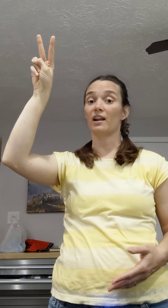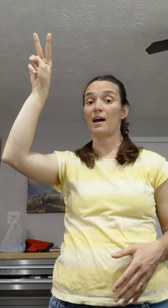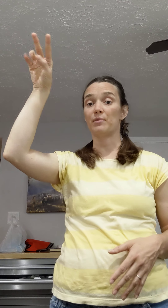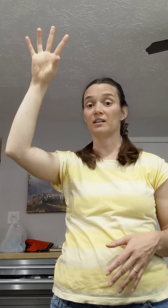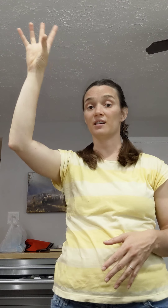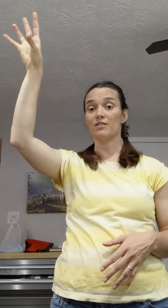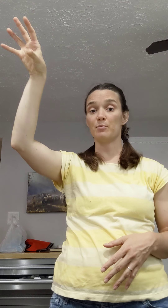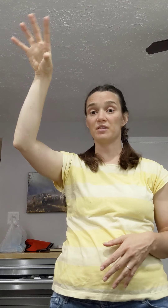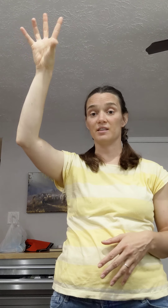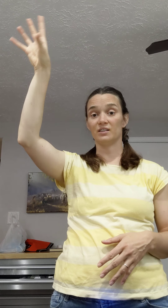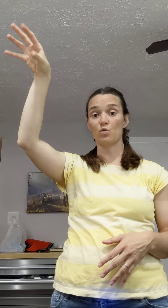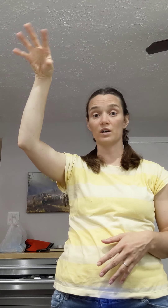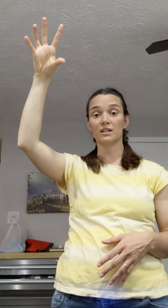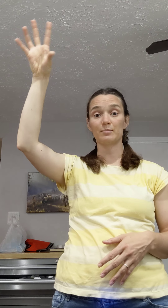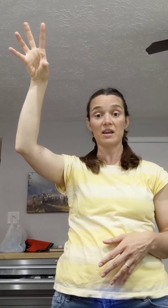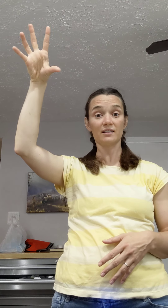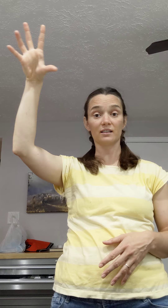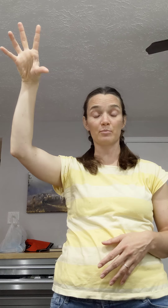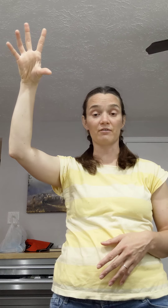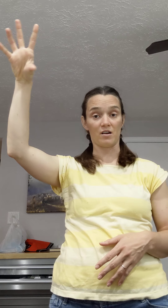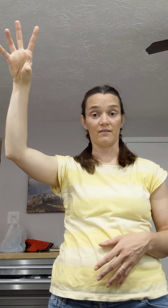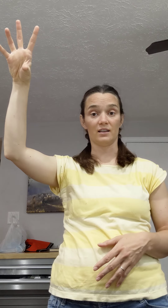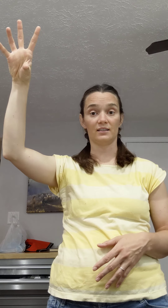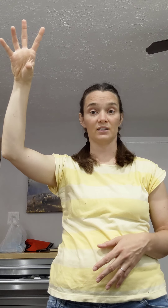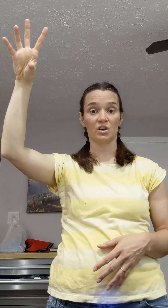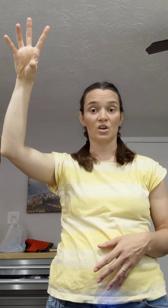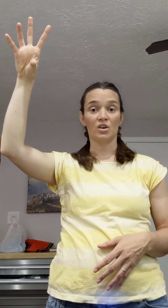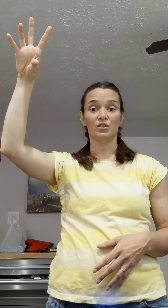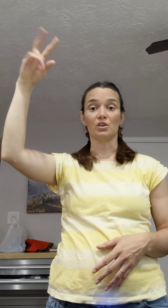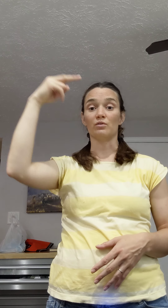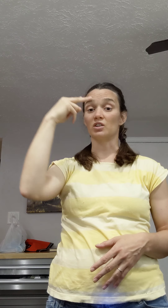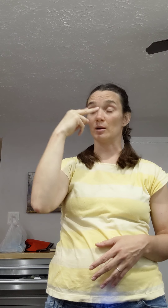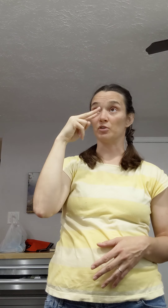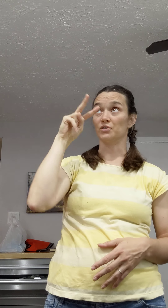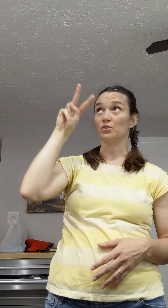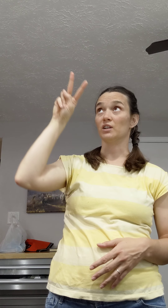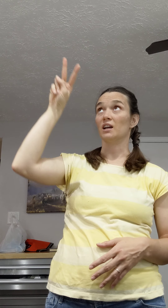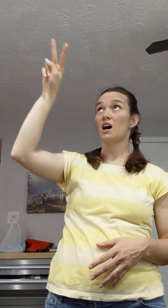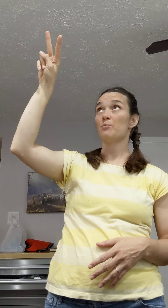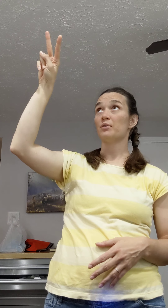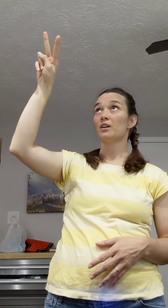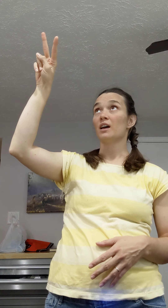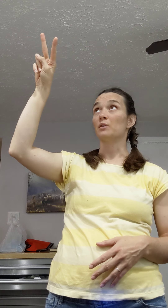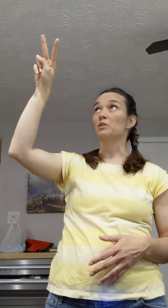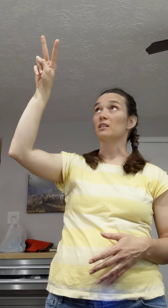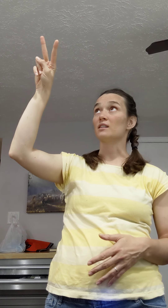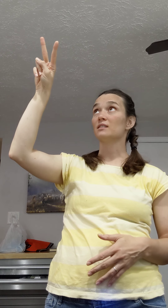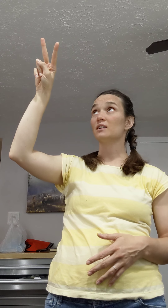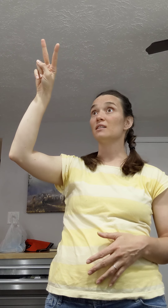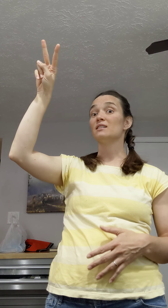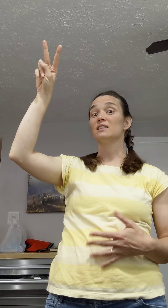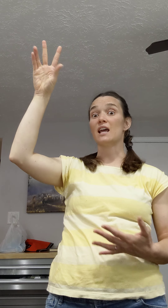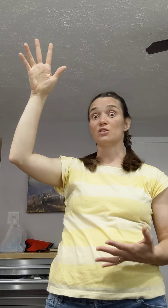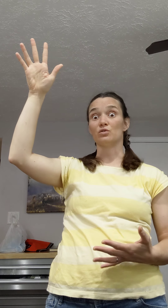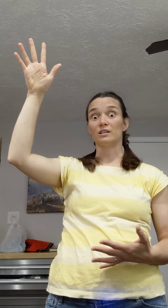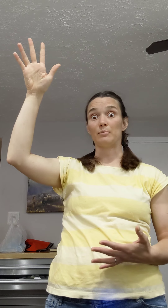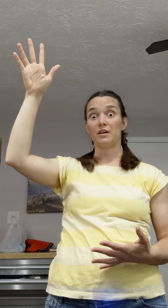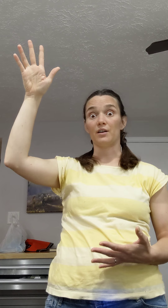going to happen kind of up in this corner space up in front of us. So the shepherds are looking up. And what do they see? They see angels up there.